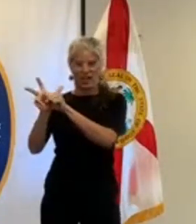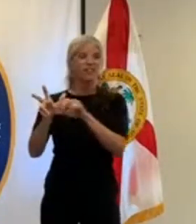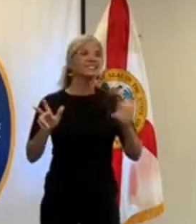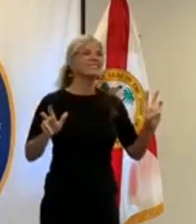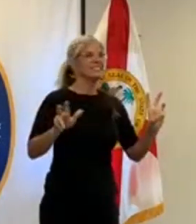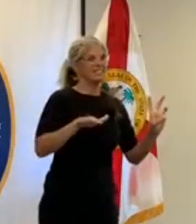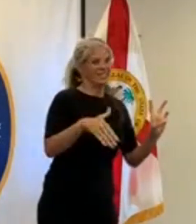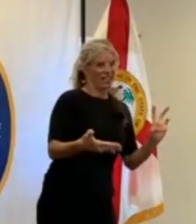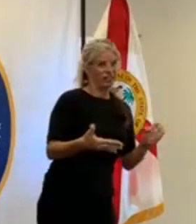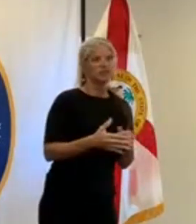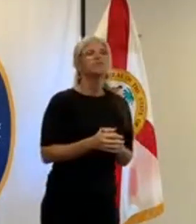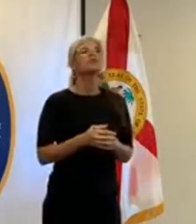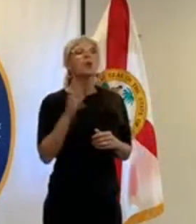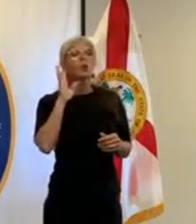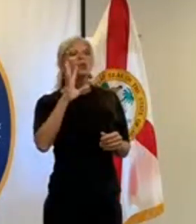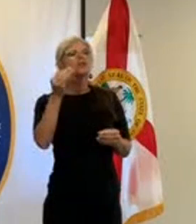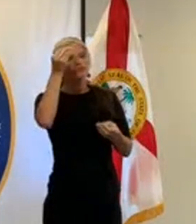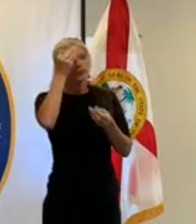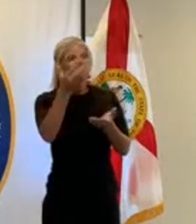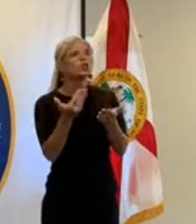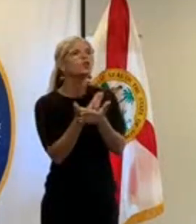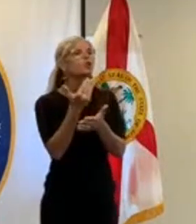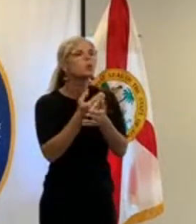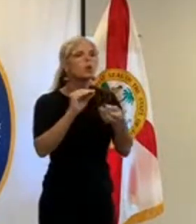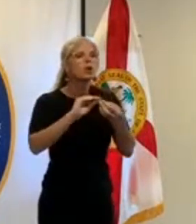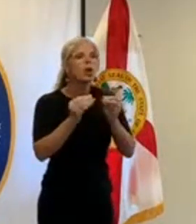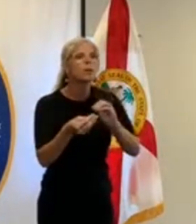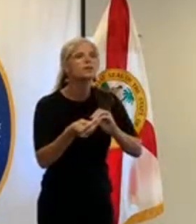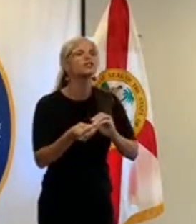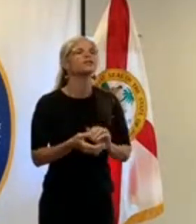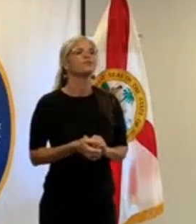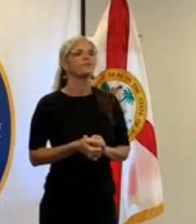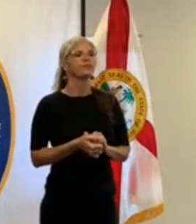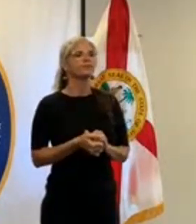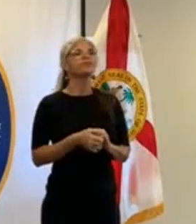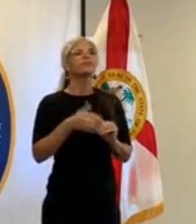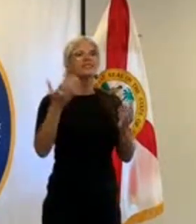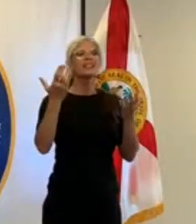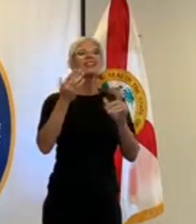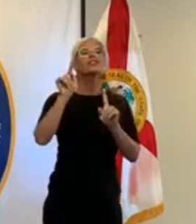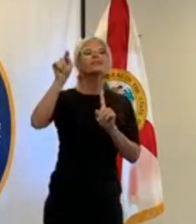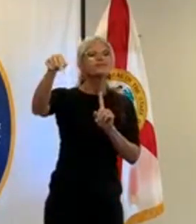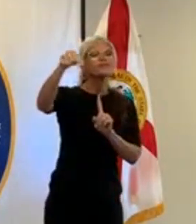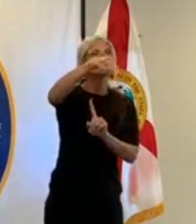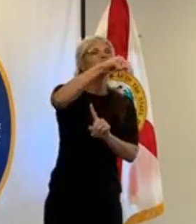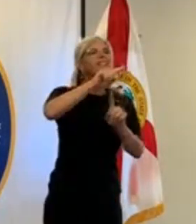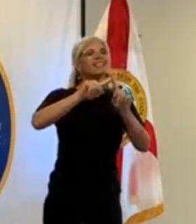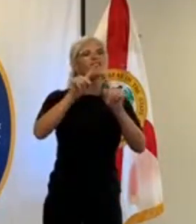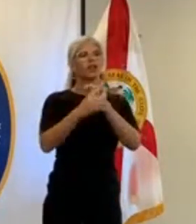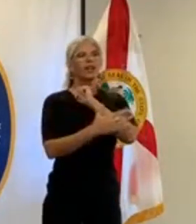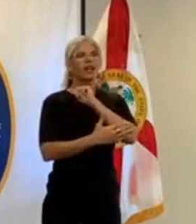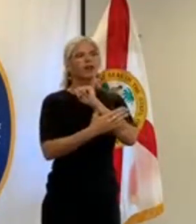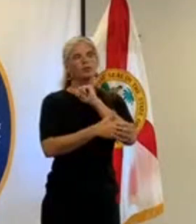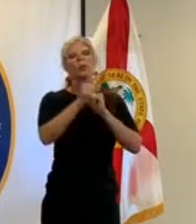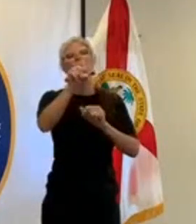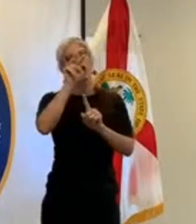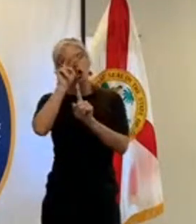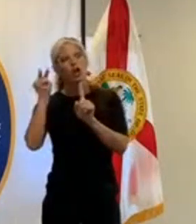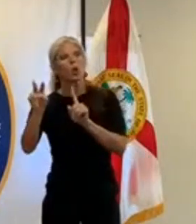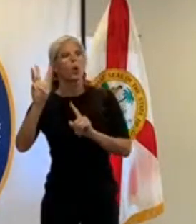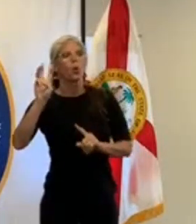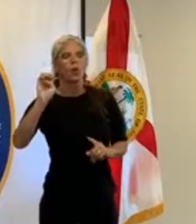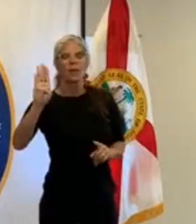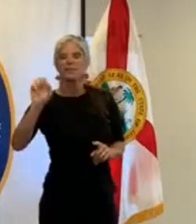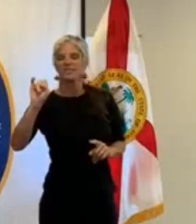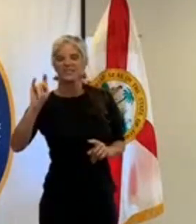please go to alert.claycountygov.com where we have re we've rebuilt that site to have all